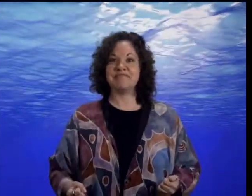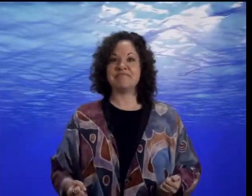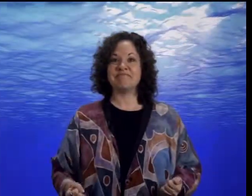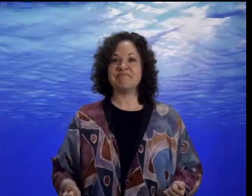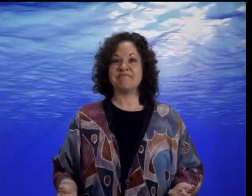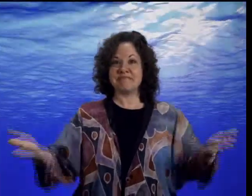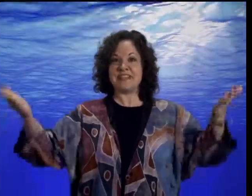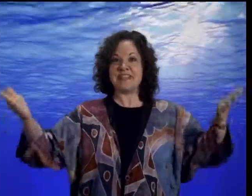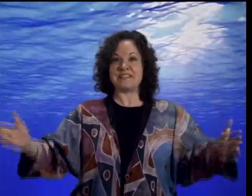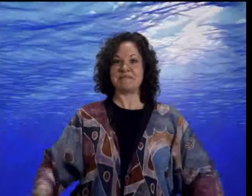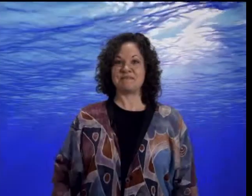That's it.